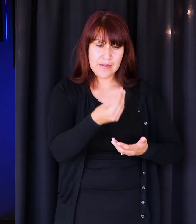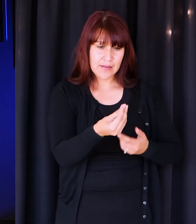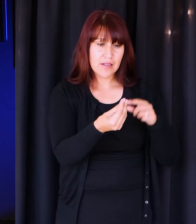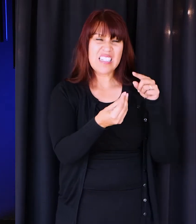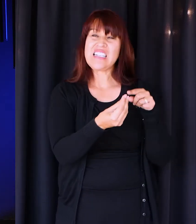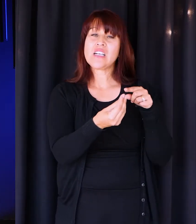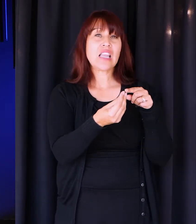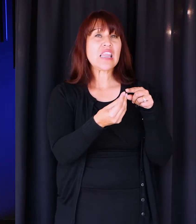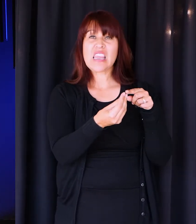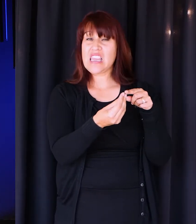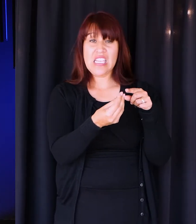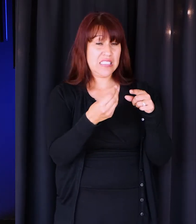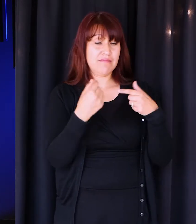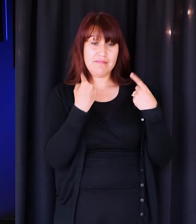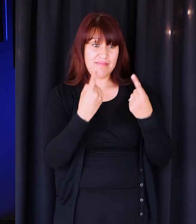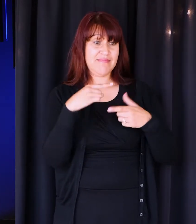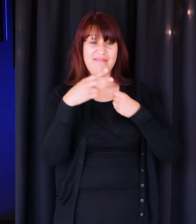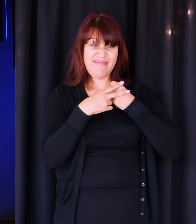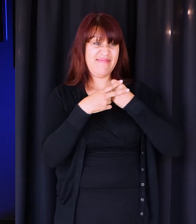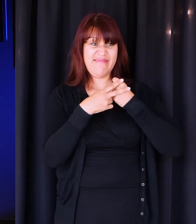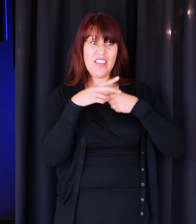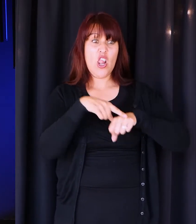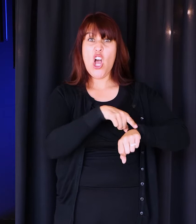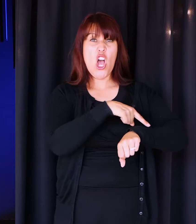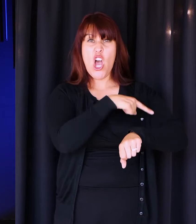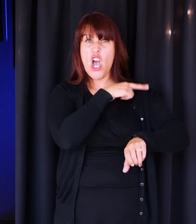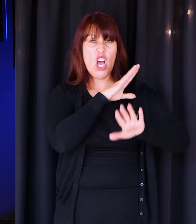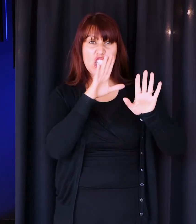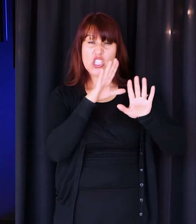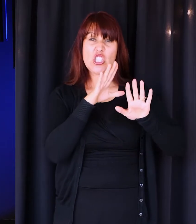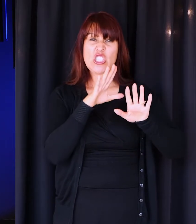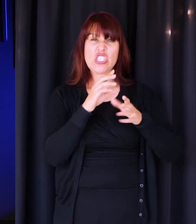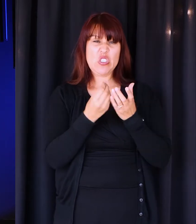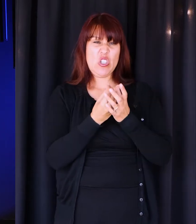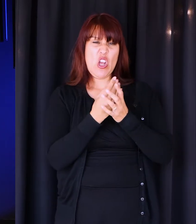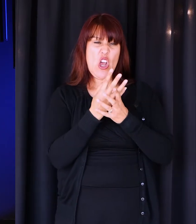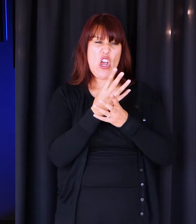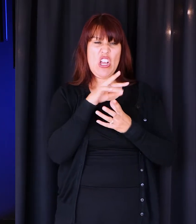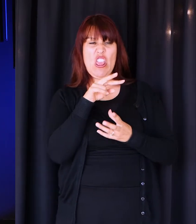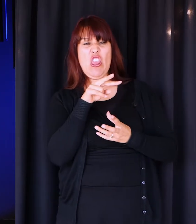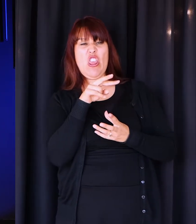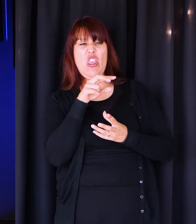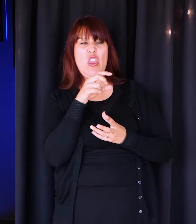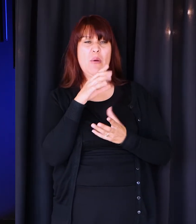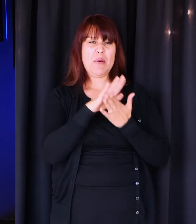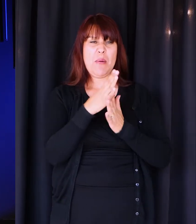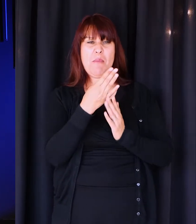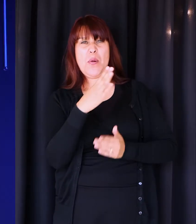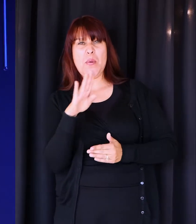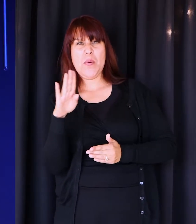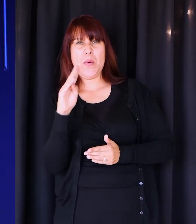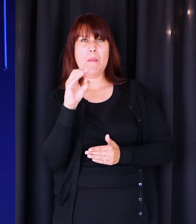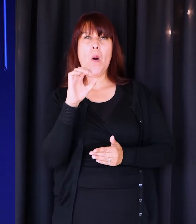you say, you know what? This has been here a little bit too long. There's some mold growing on it. It's not good anymore.